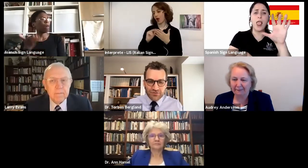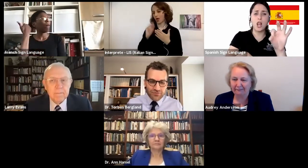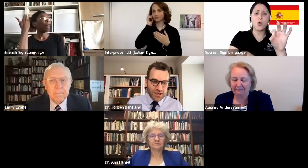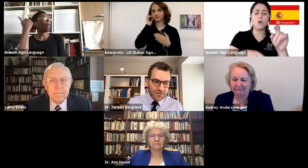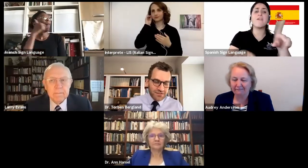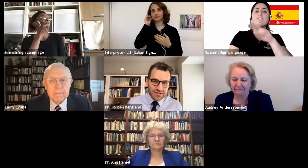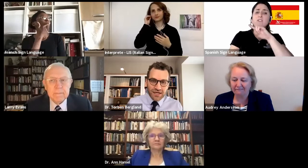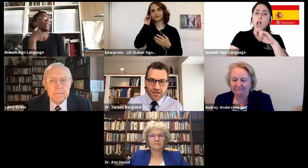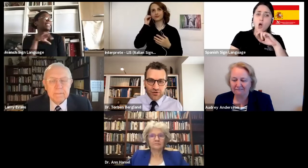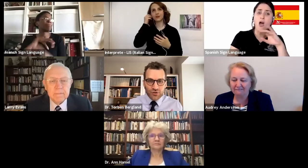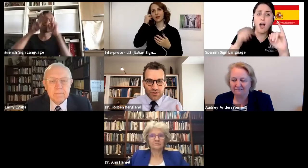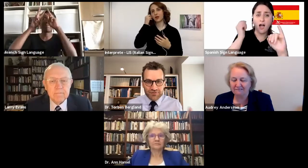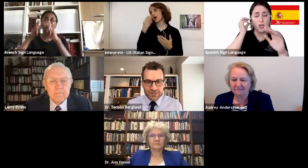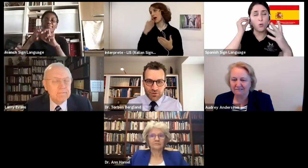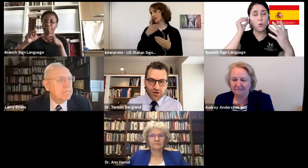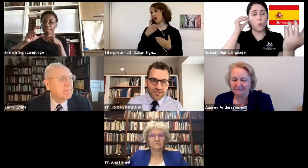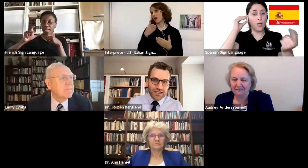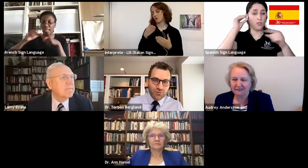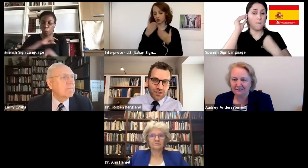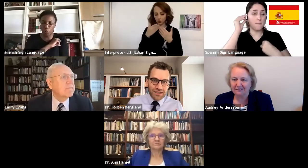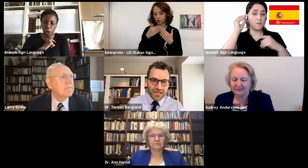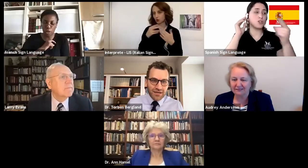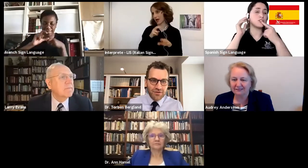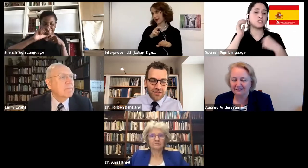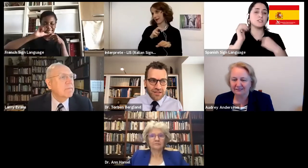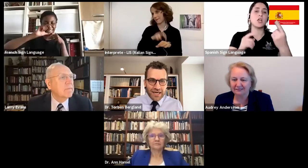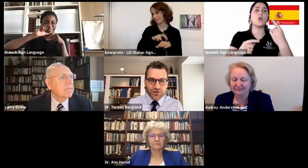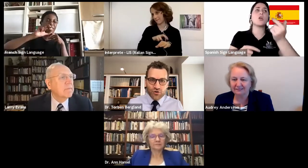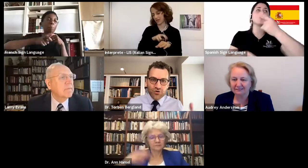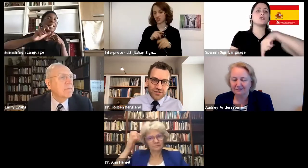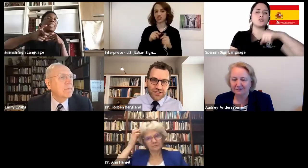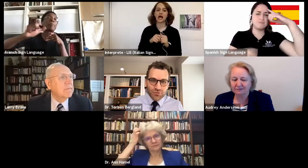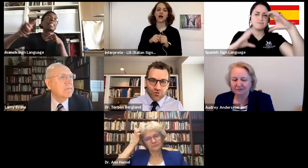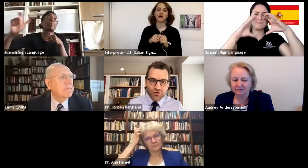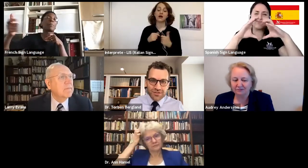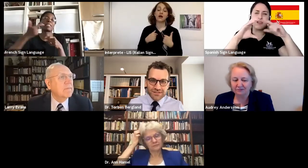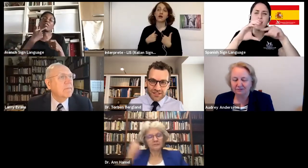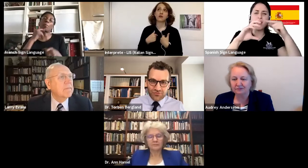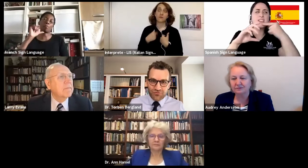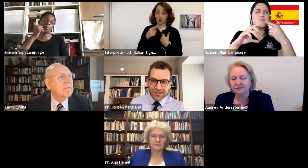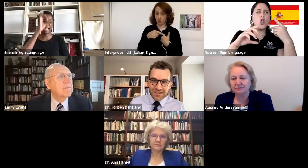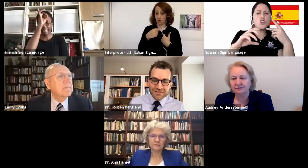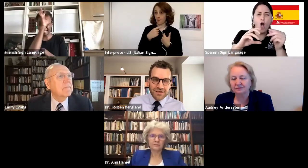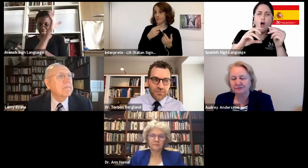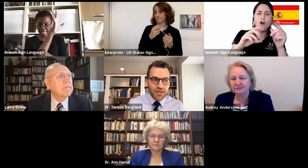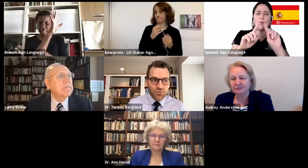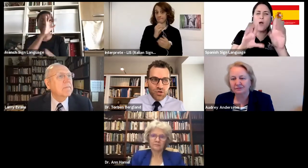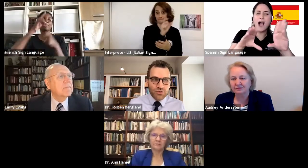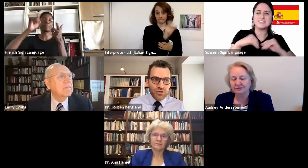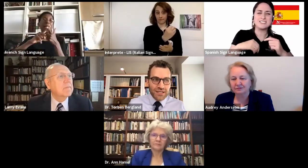have like this denial, we can have this bargaining, we can have anger, this can be all these kinds of feelings.